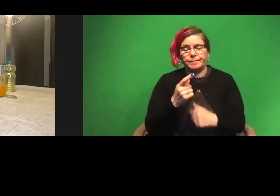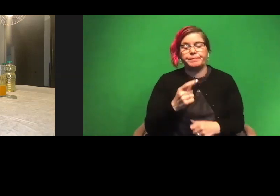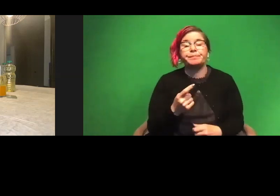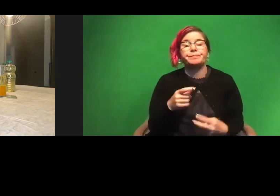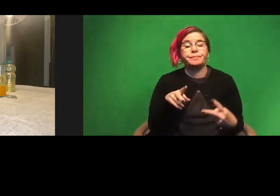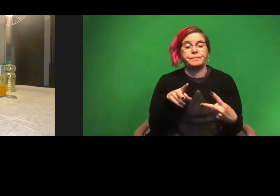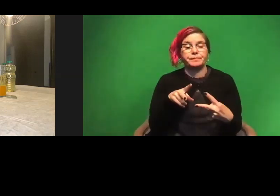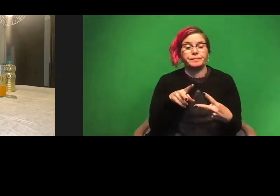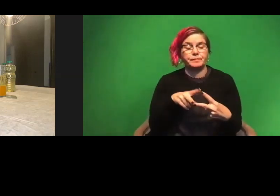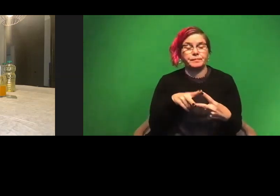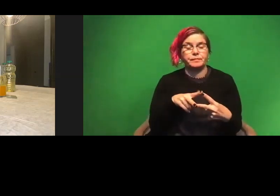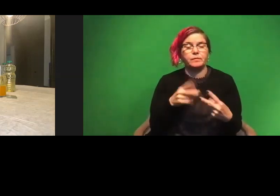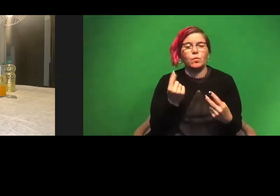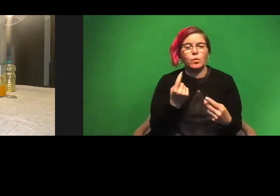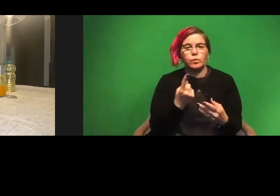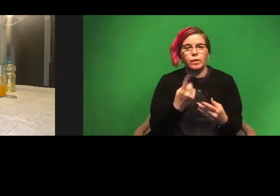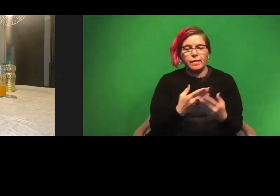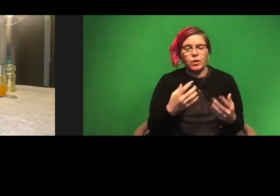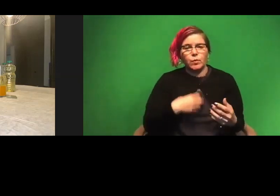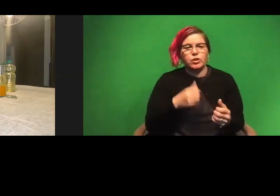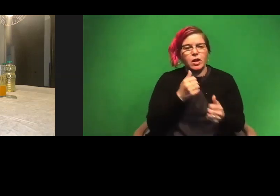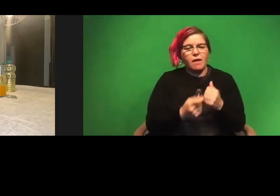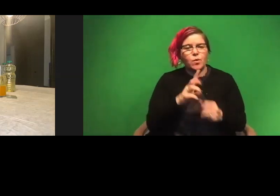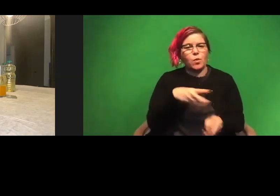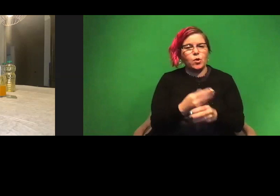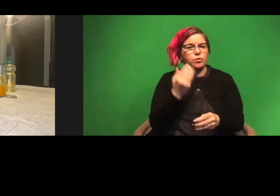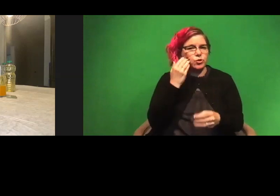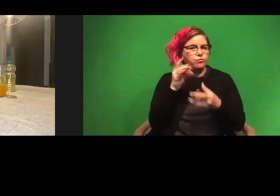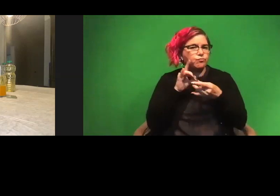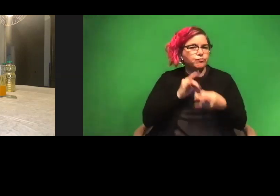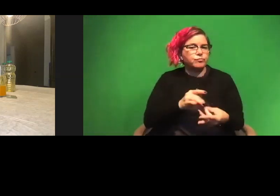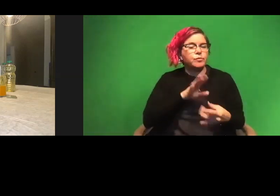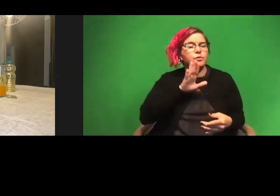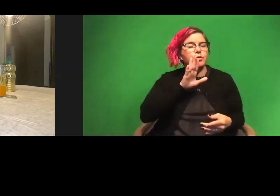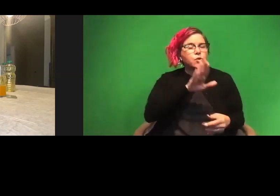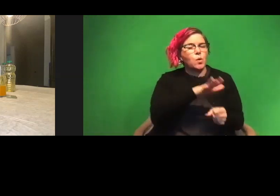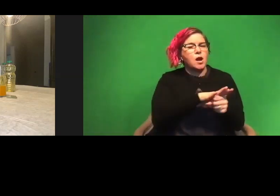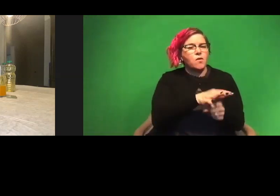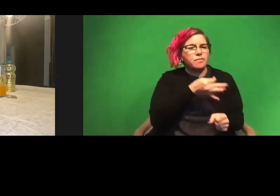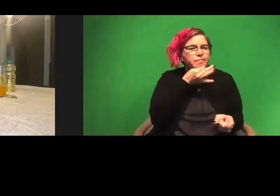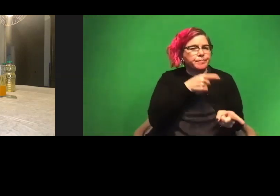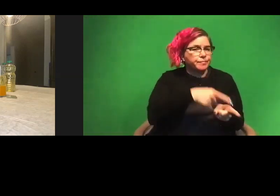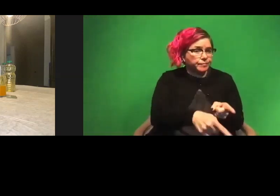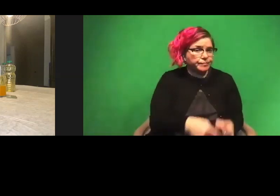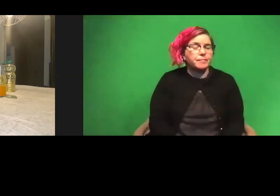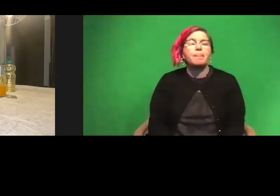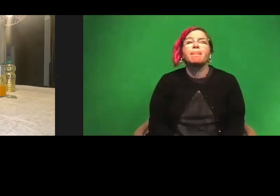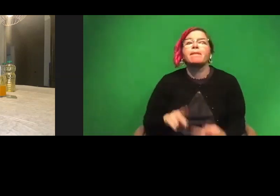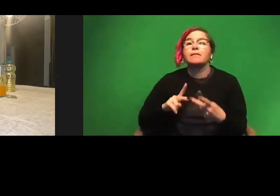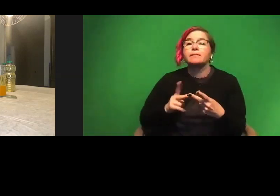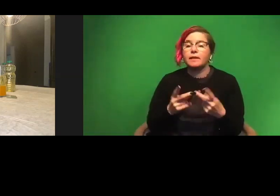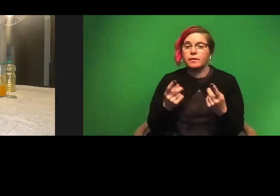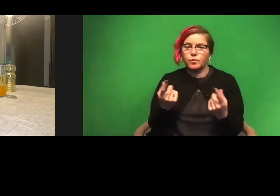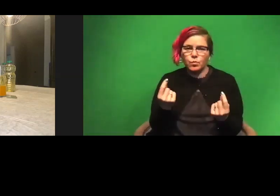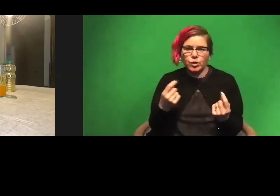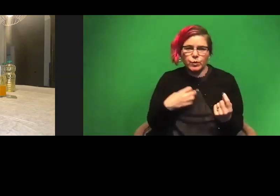is what is one thing that you wish everybody in the world knew related to your area of expertise. And the second thing is what